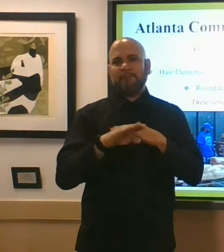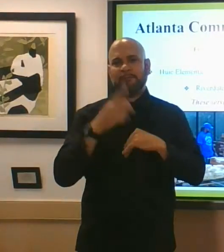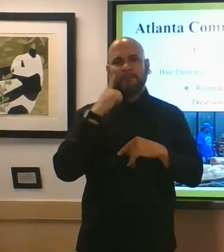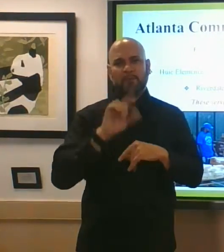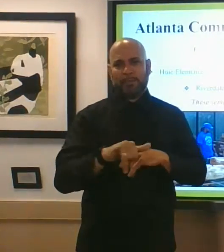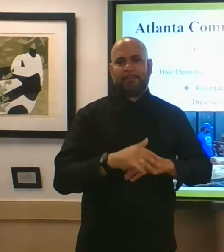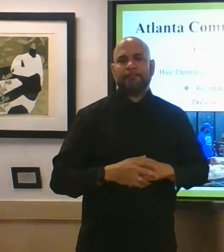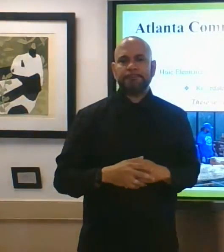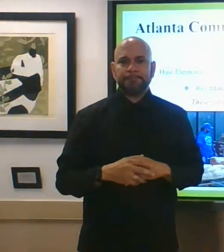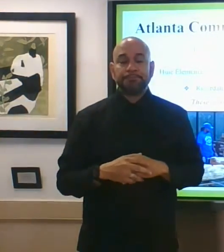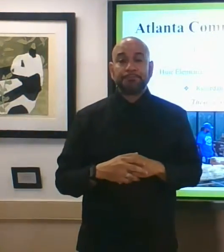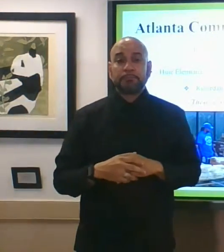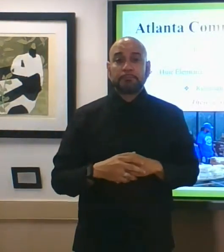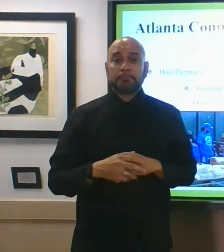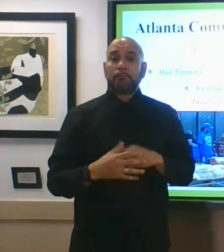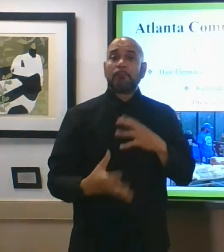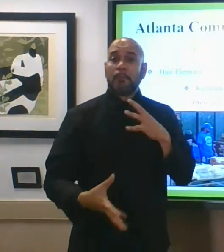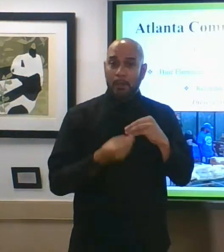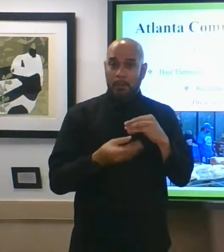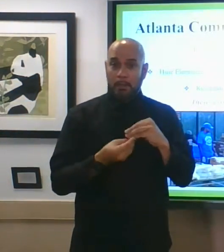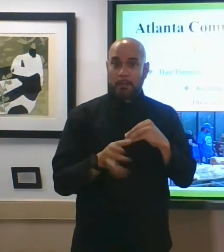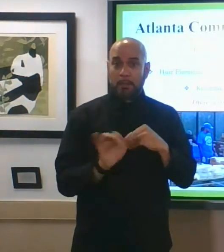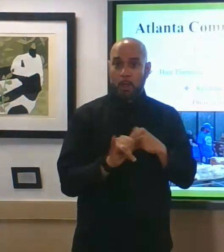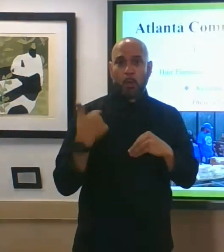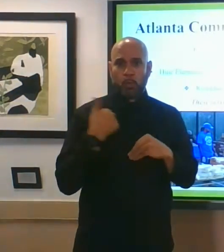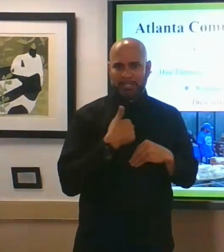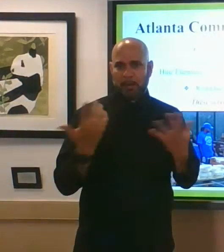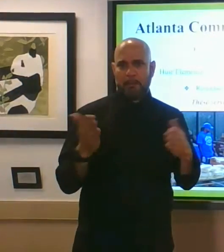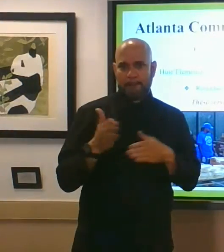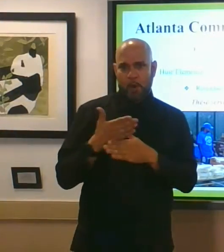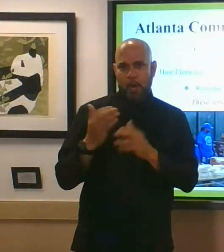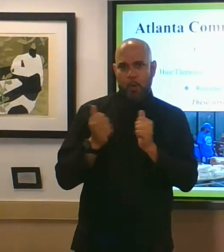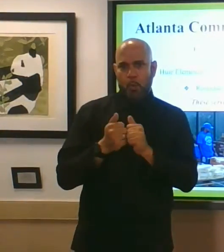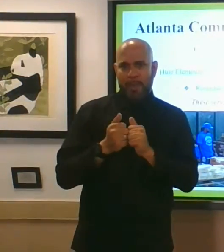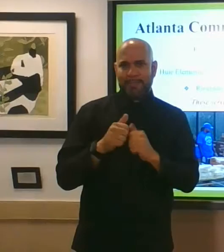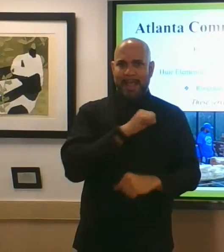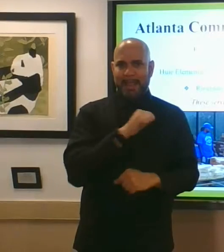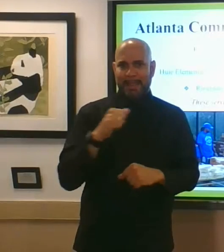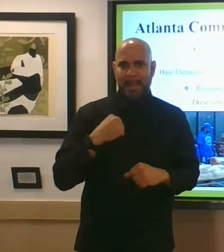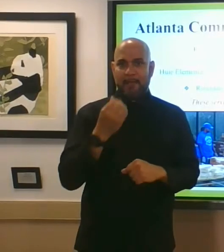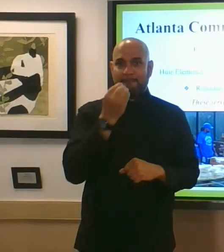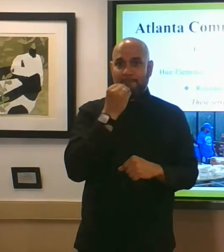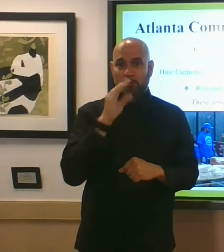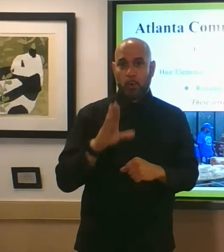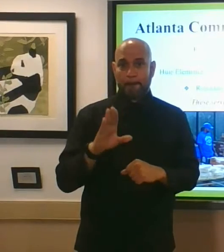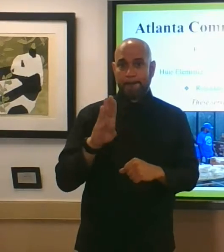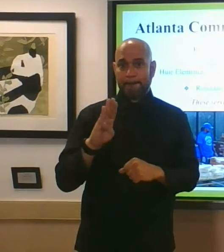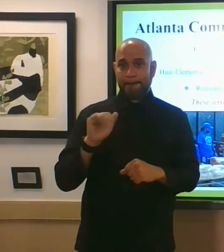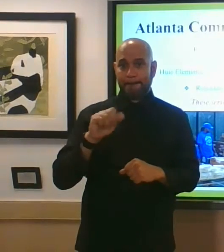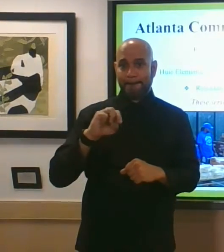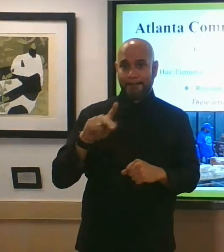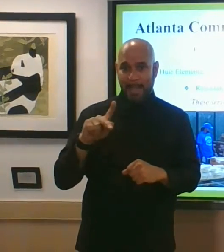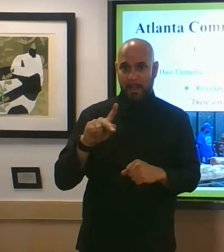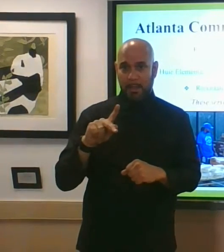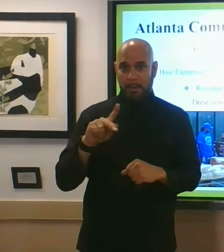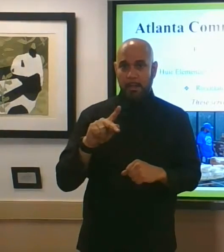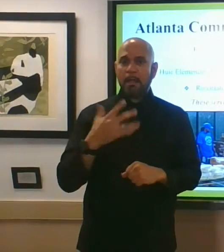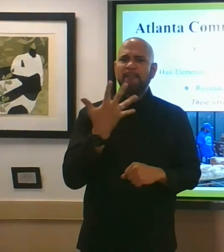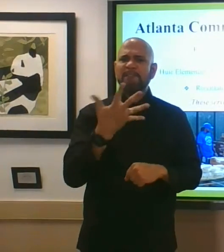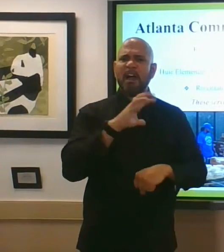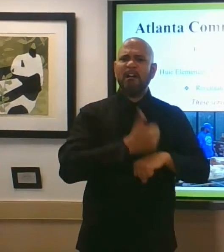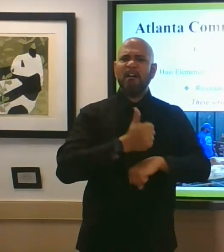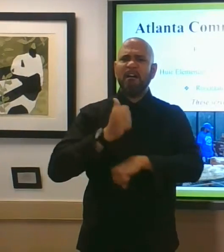we're still partnering with the atlanta community food bank at five sites on fridays